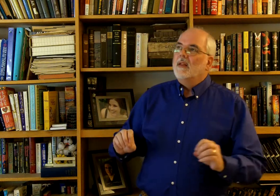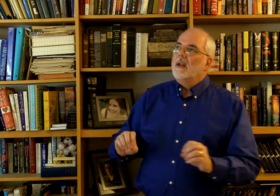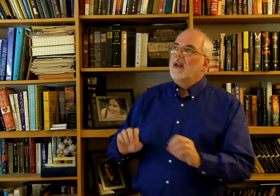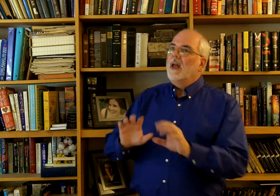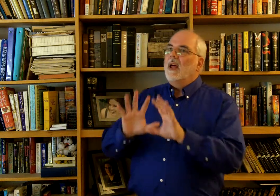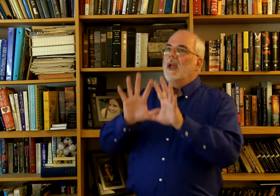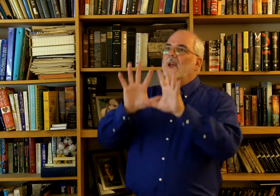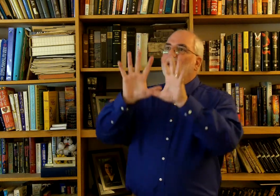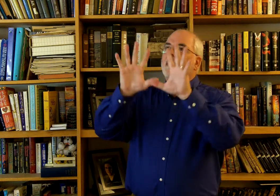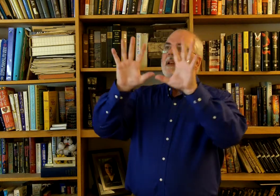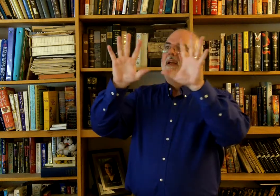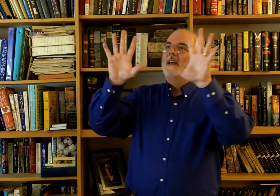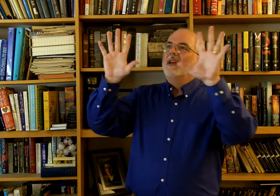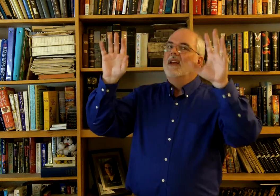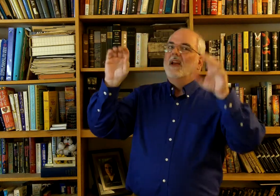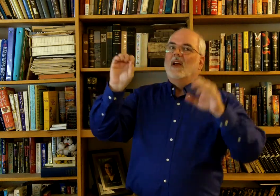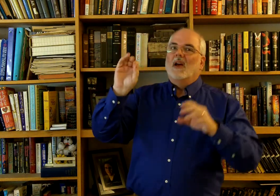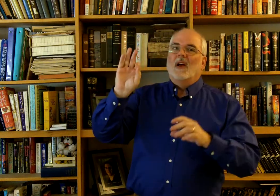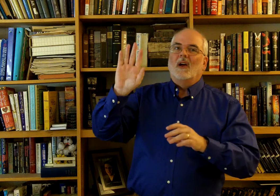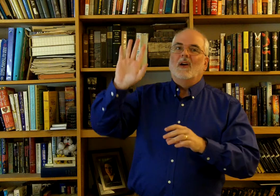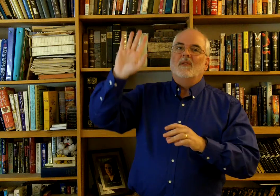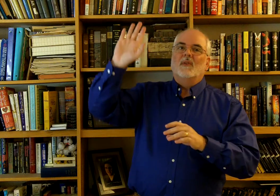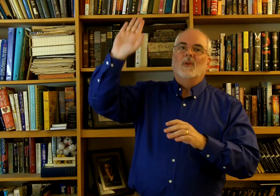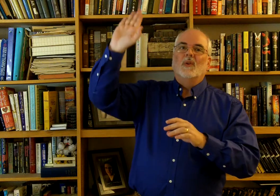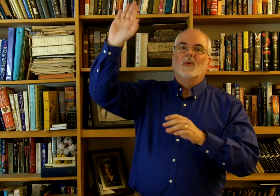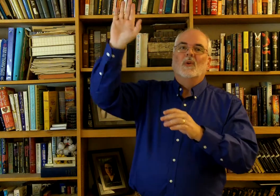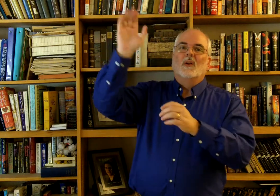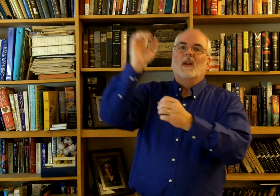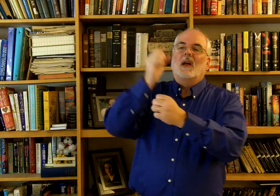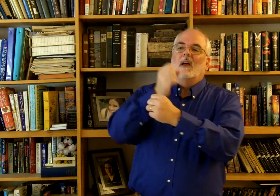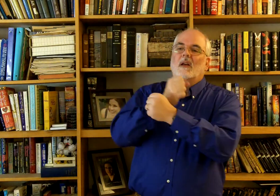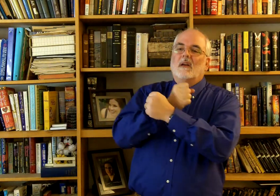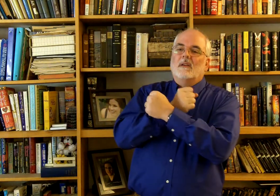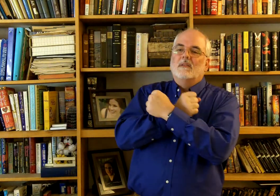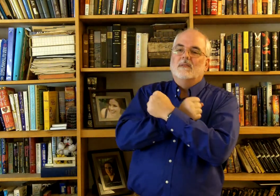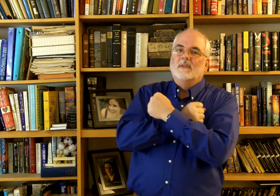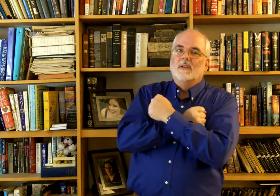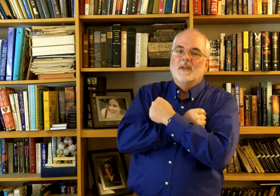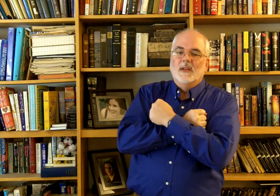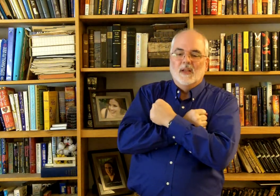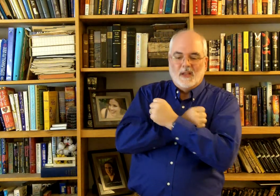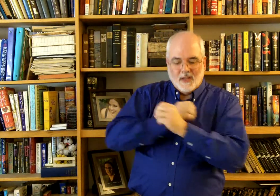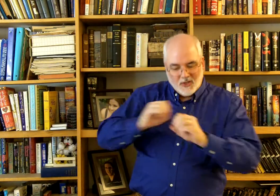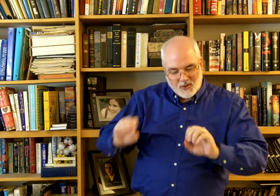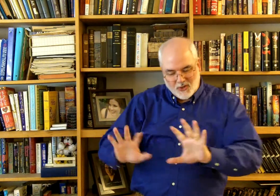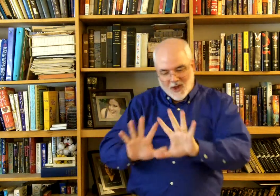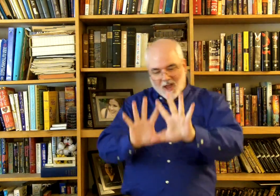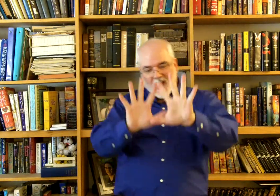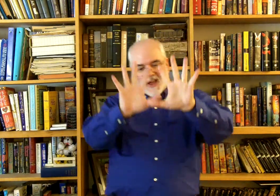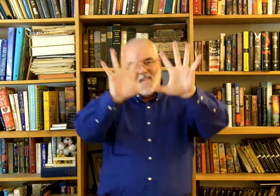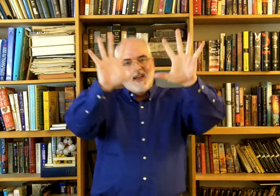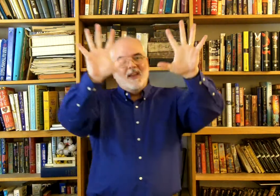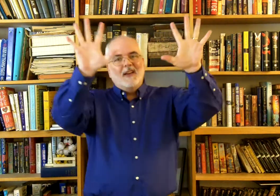the light of your love is shining